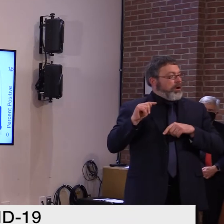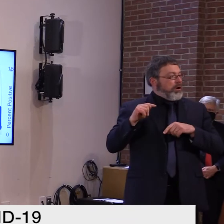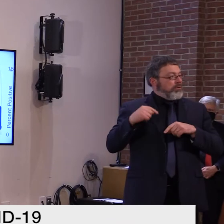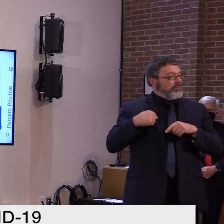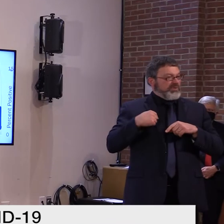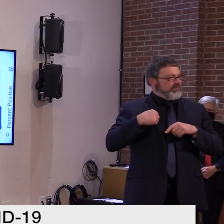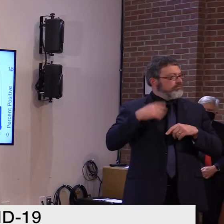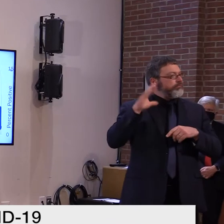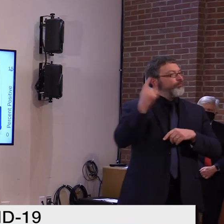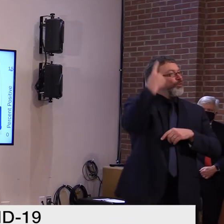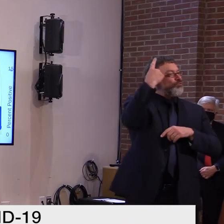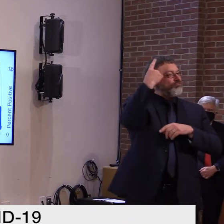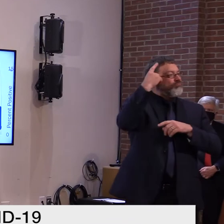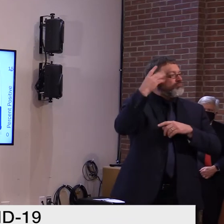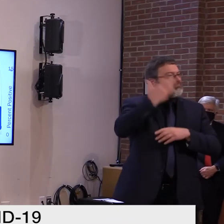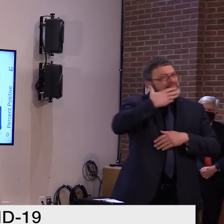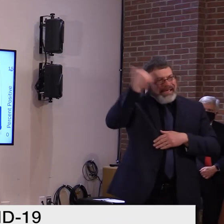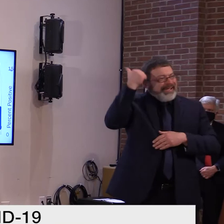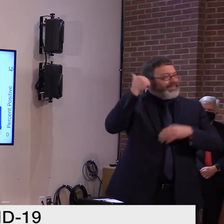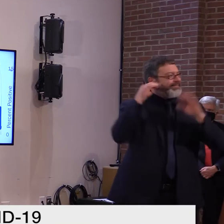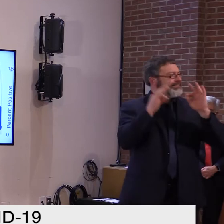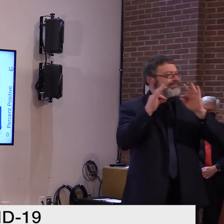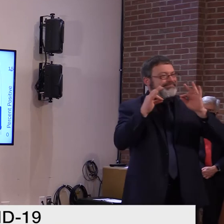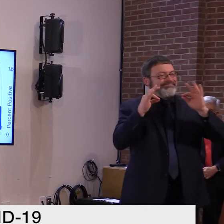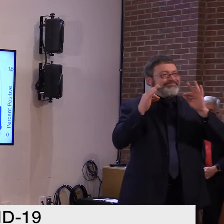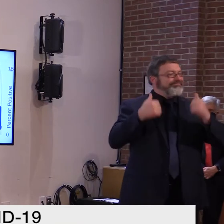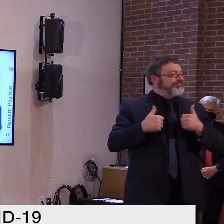We've often been below 1%.